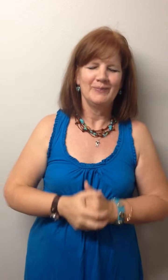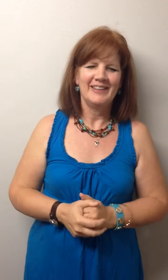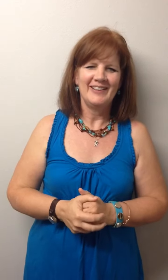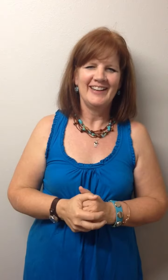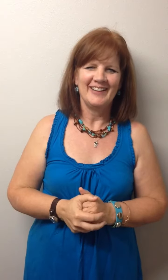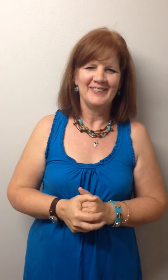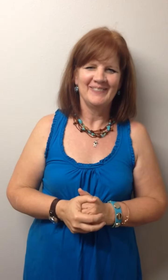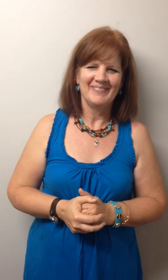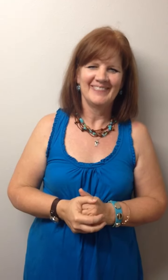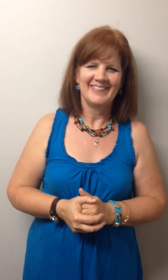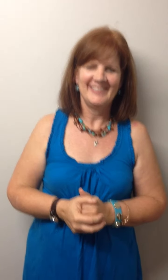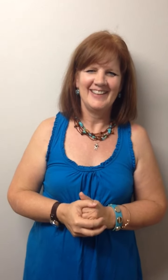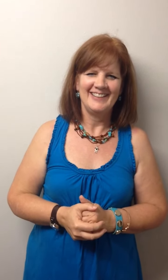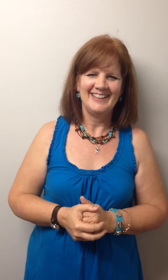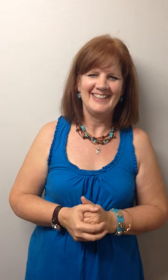there you go. 10 little Indians.